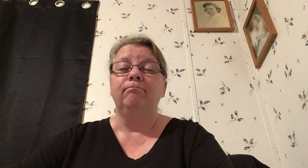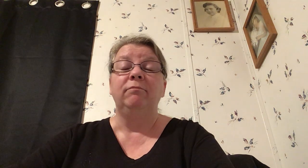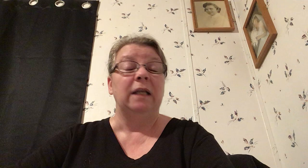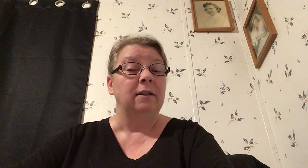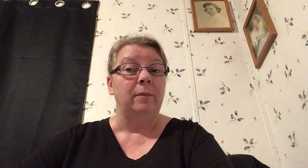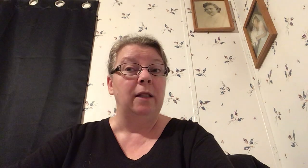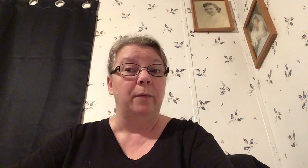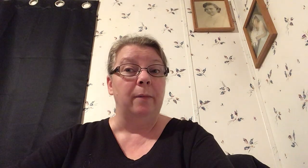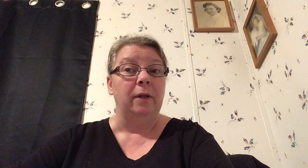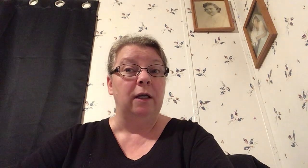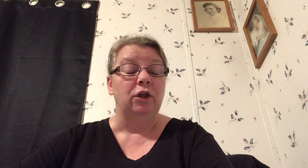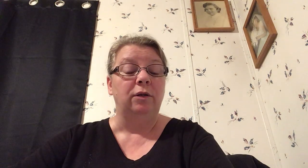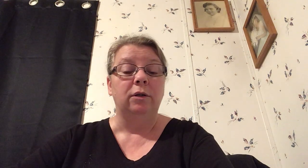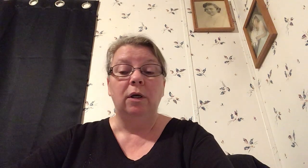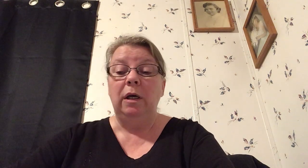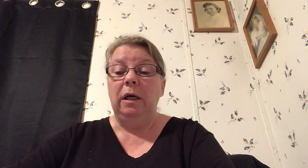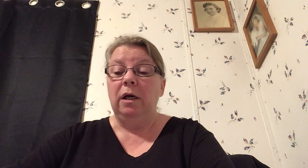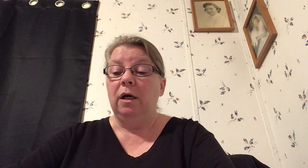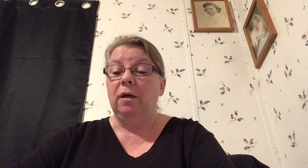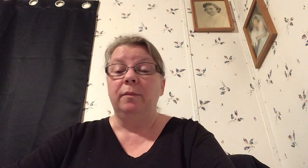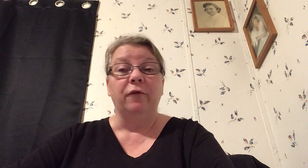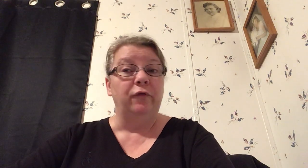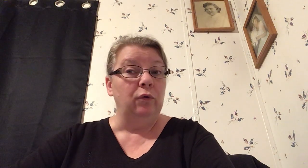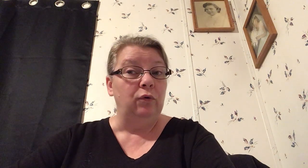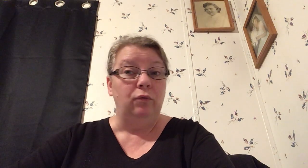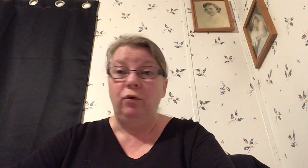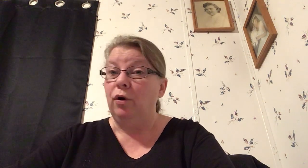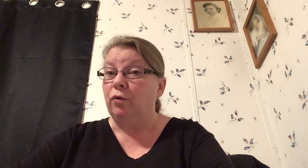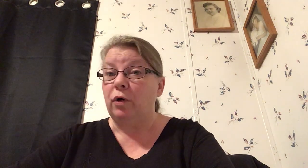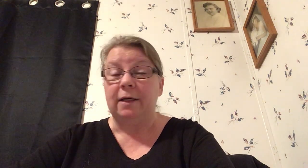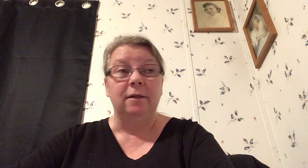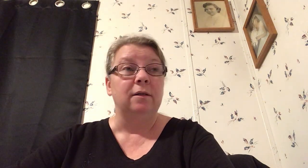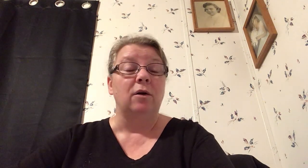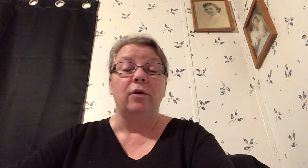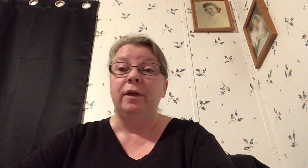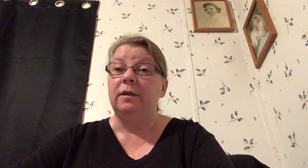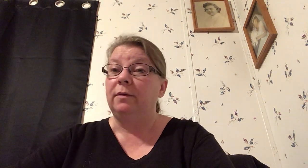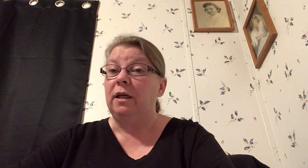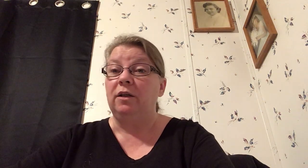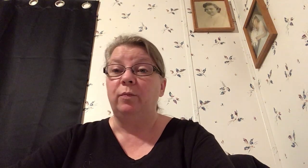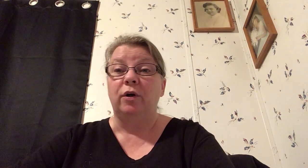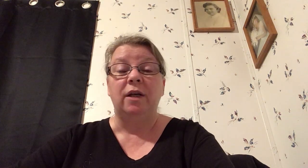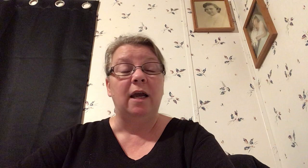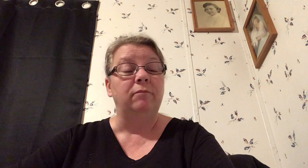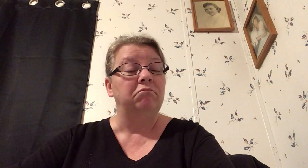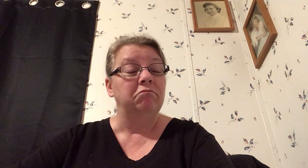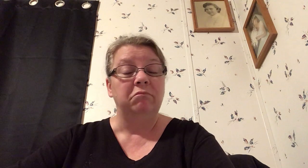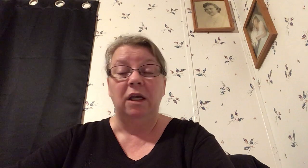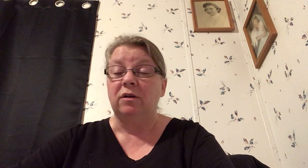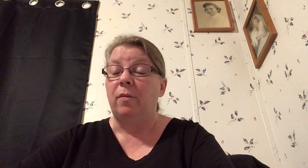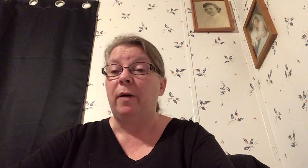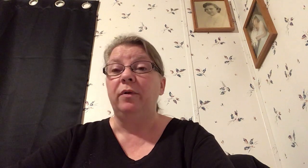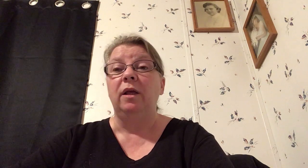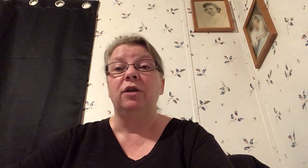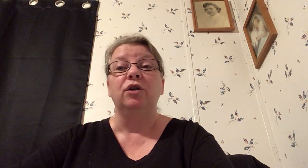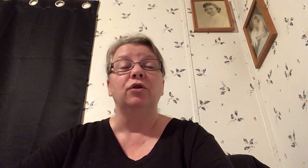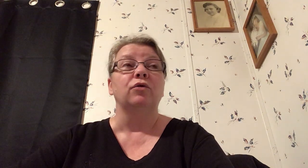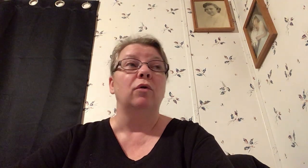decimate the population the food crisis and all these things burning down it's all population control